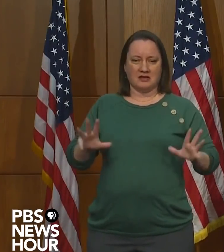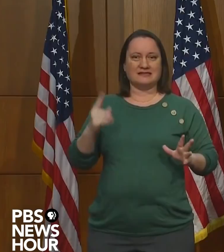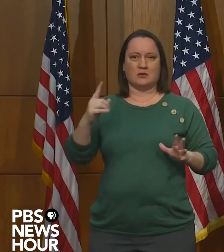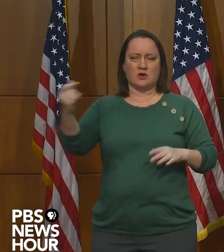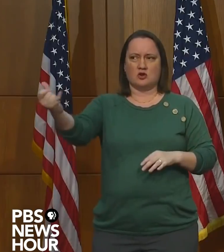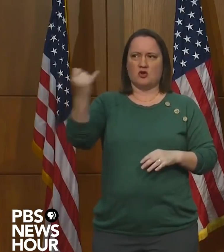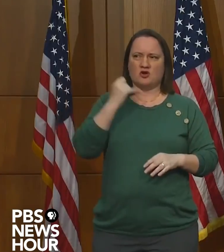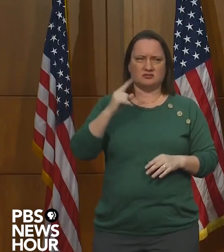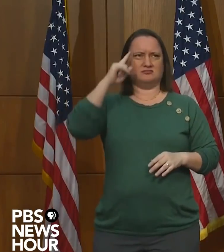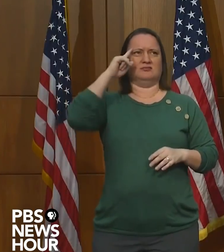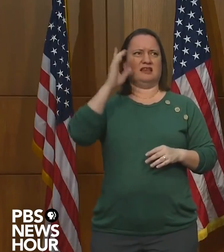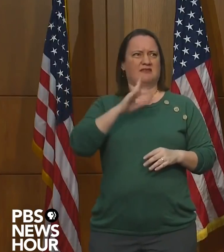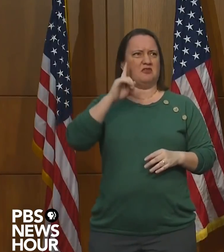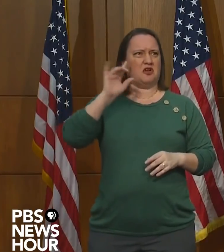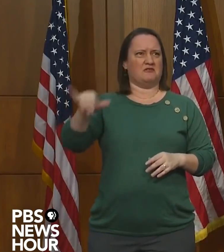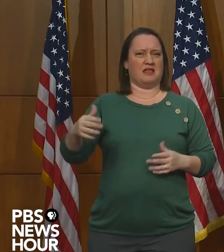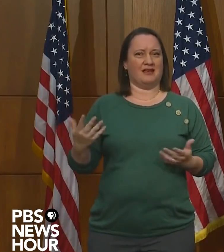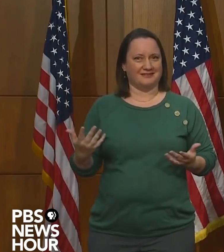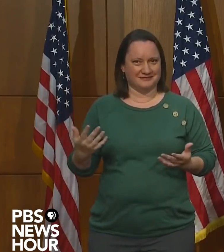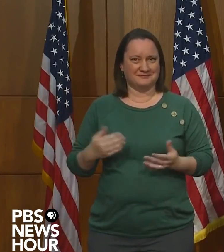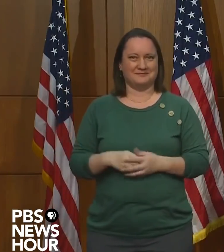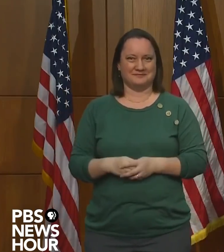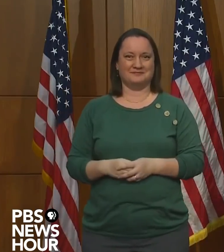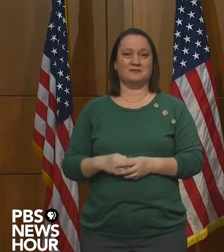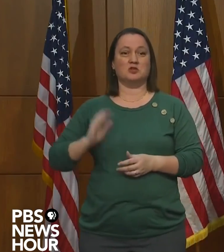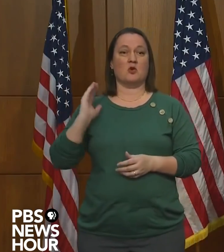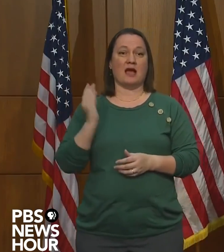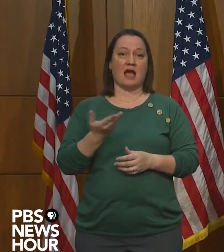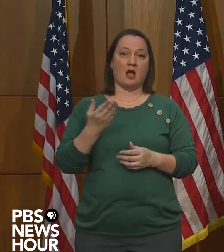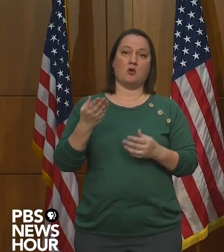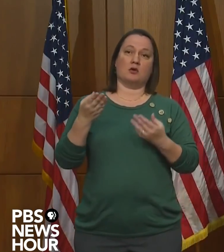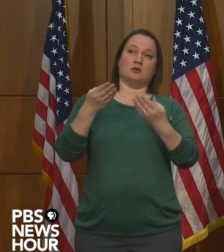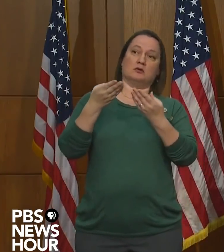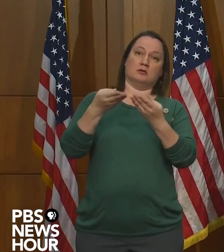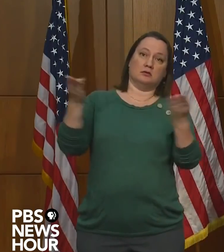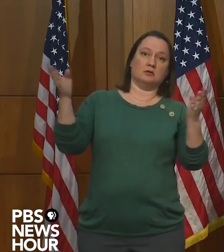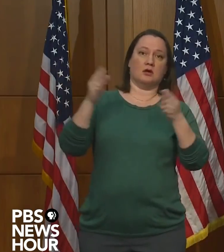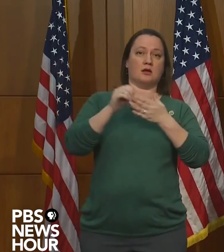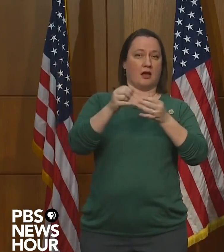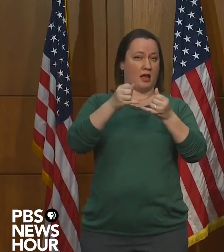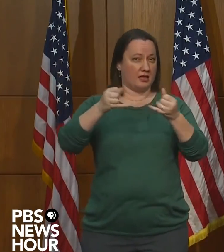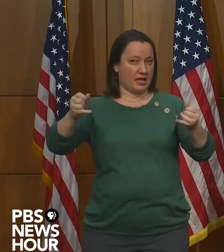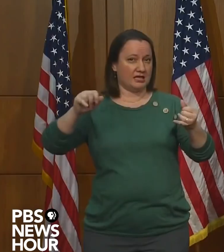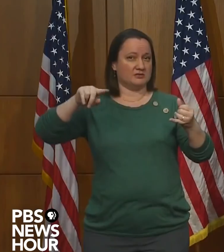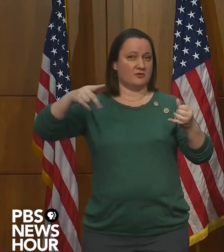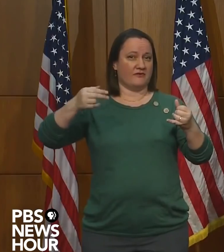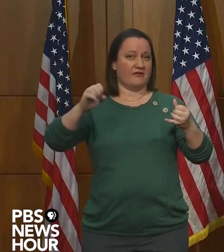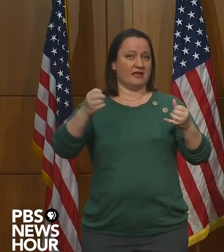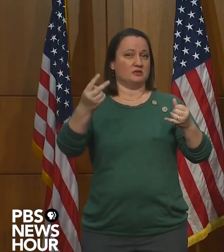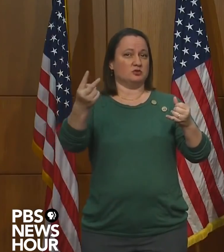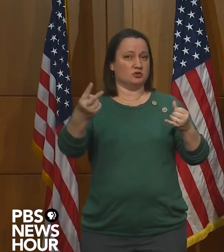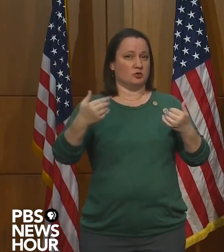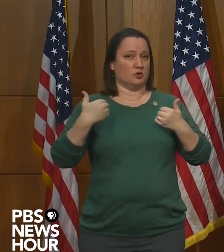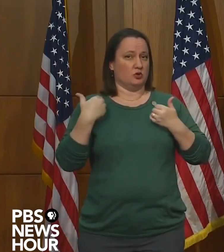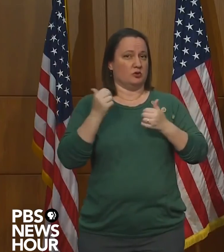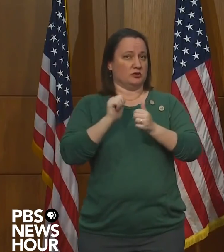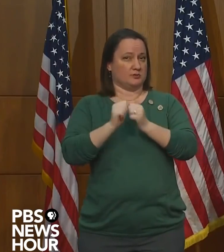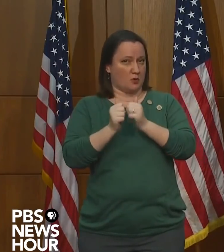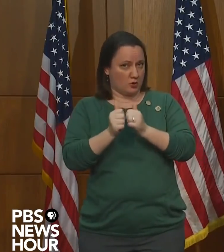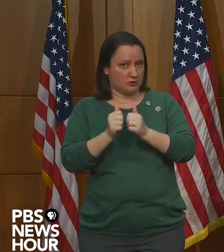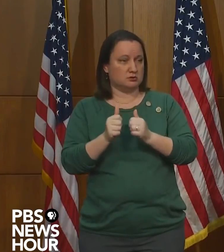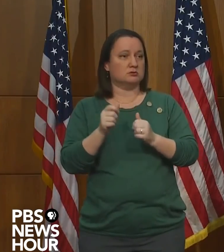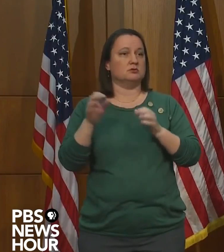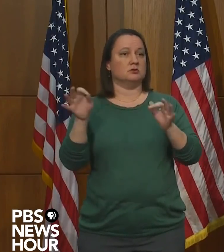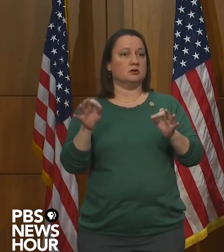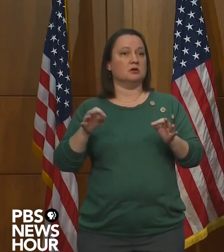situation you haven't thought of. So I wanted to go through our overarching guidelines for youth sports in phase two. And I will start by saying